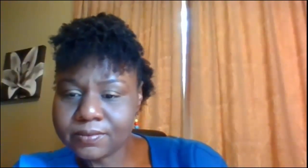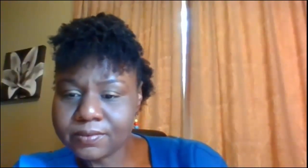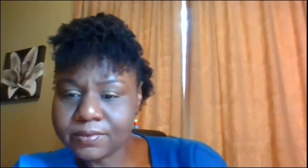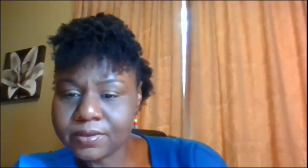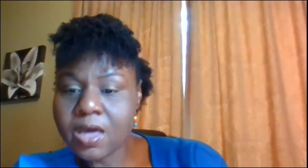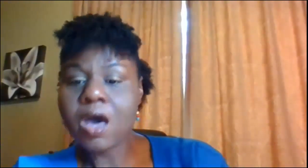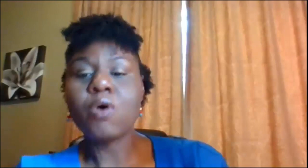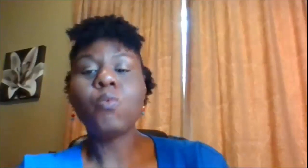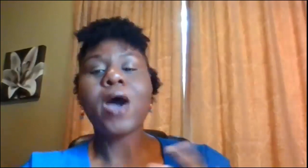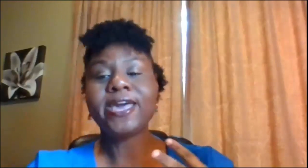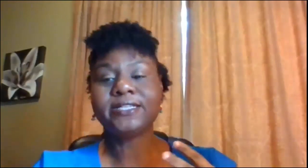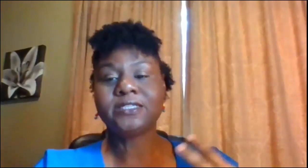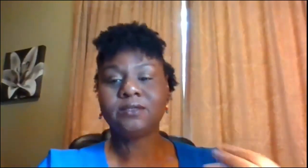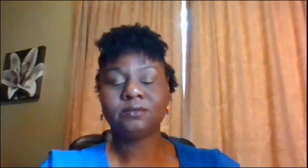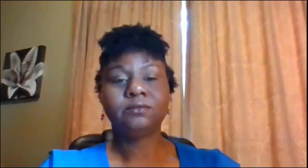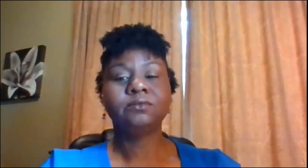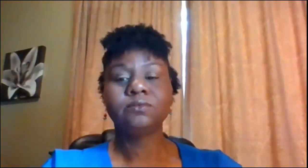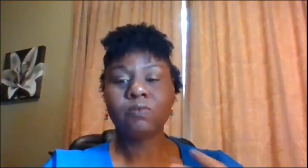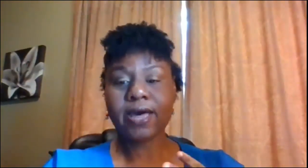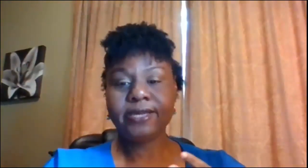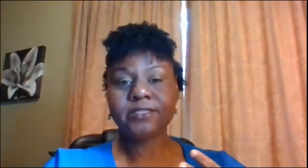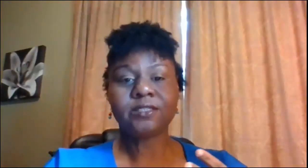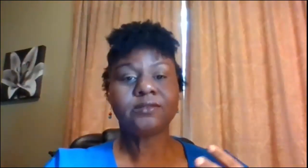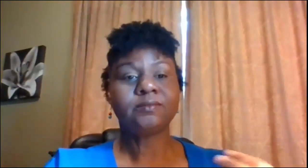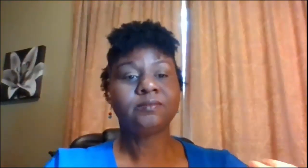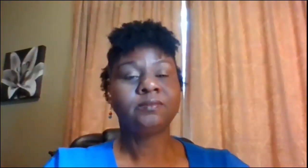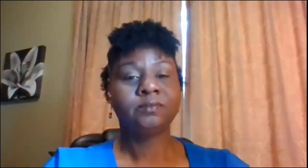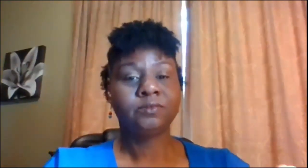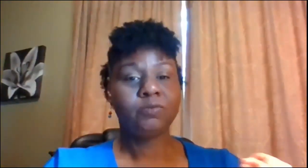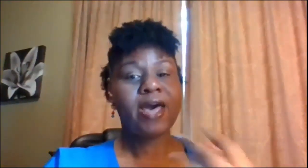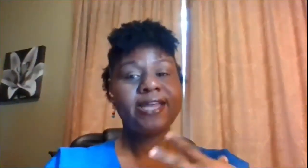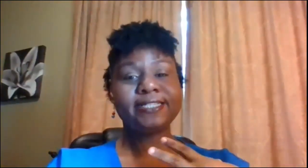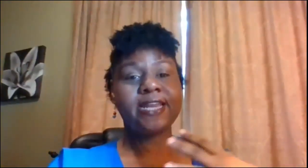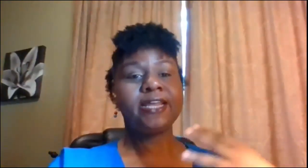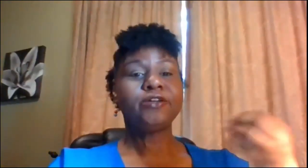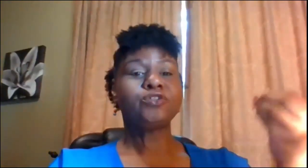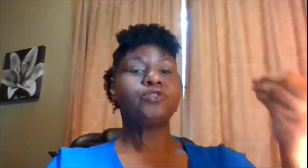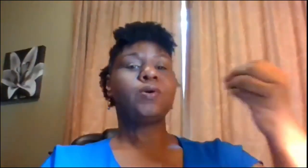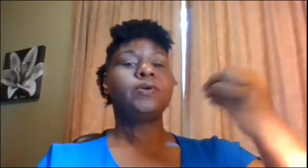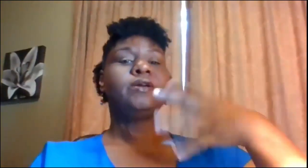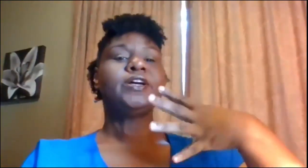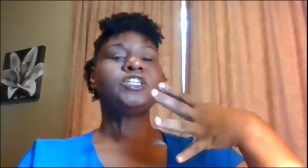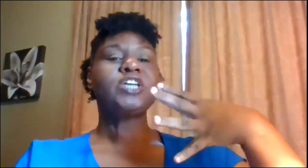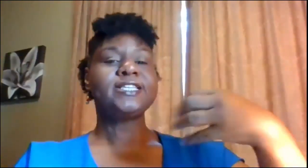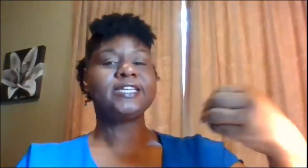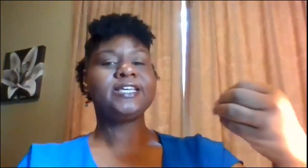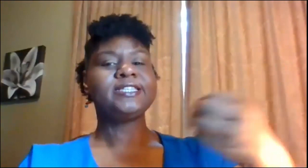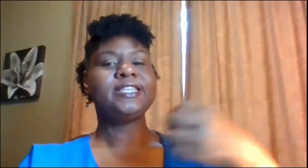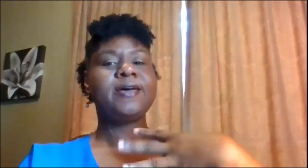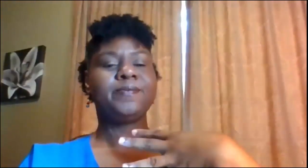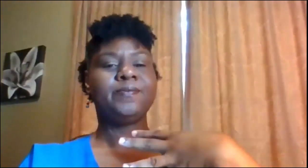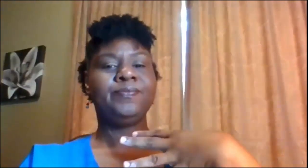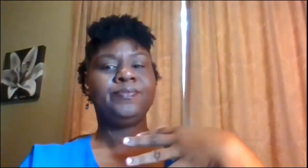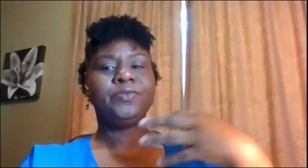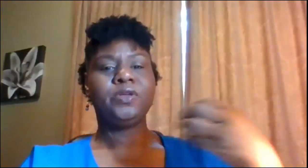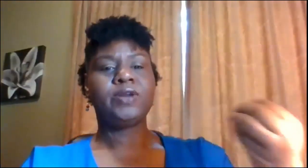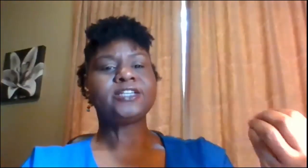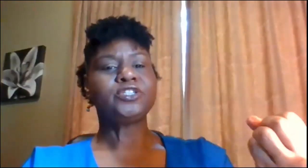okay oh white white white white is kind of like you're just throwing it on your chest can you see that don't actually